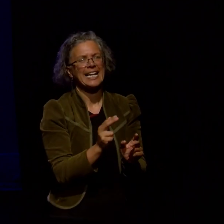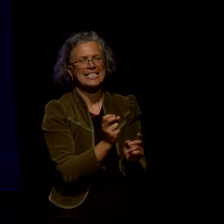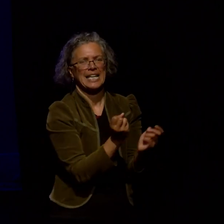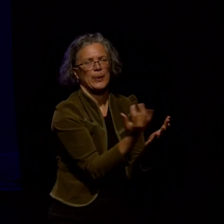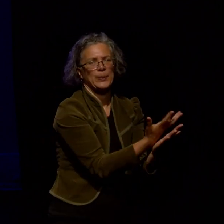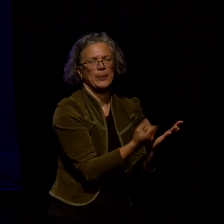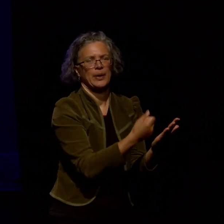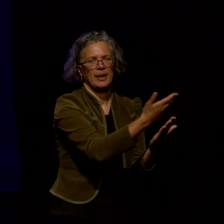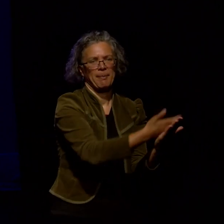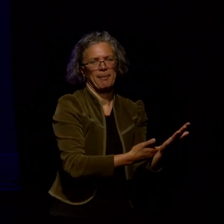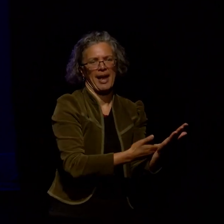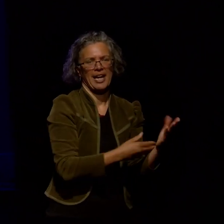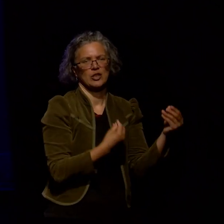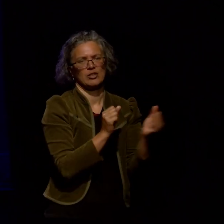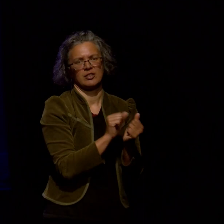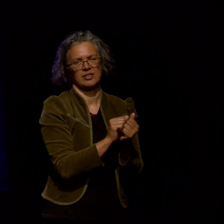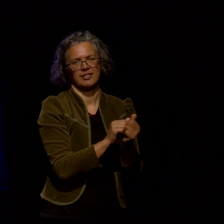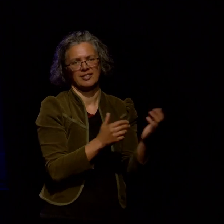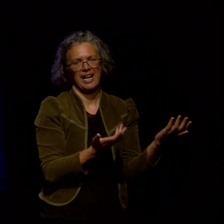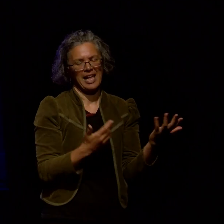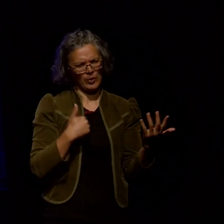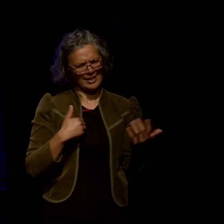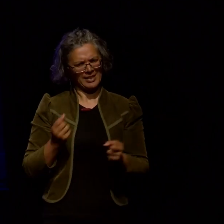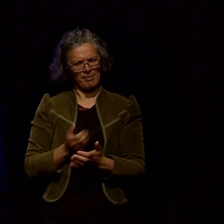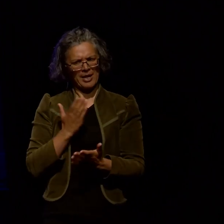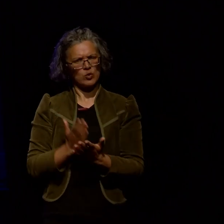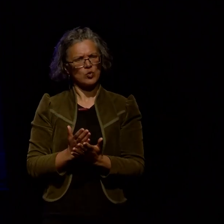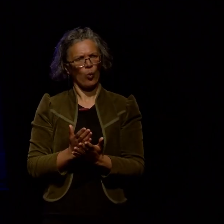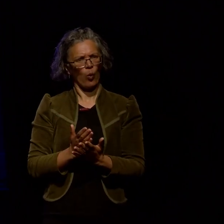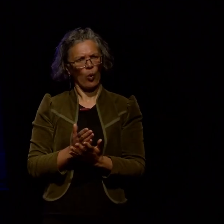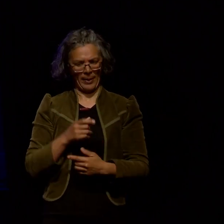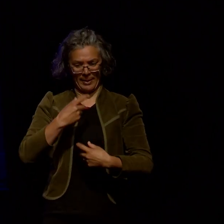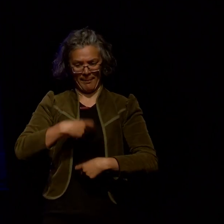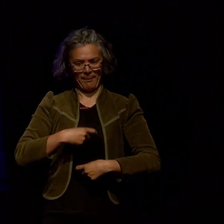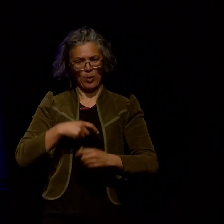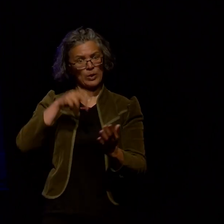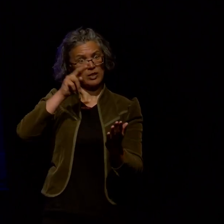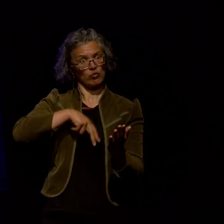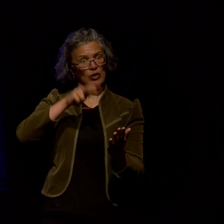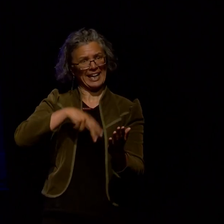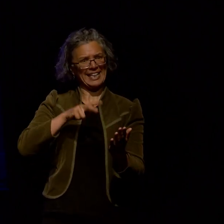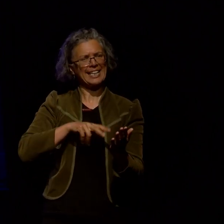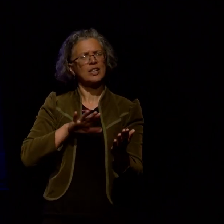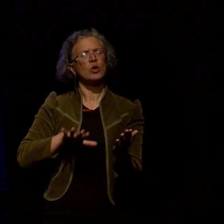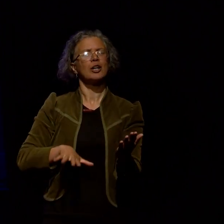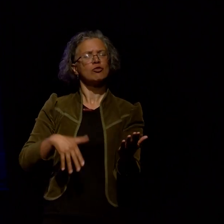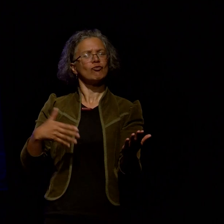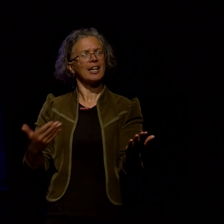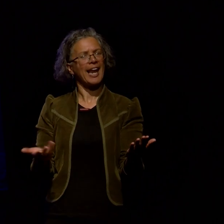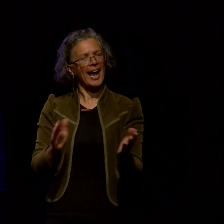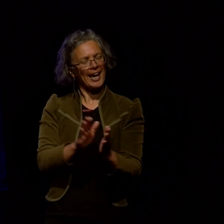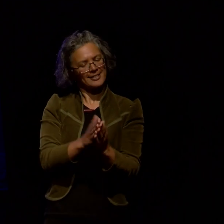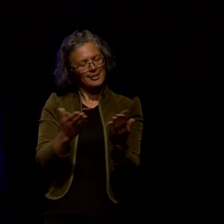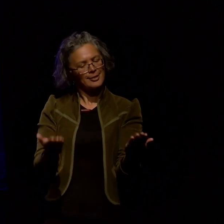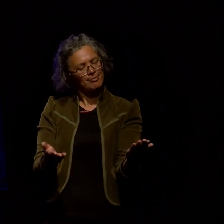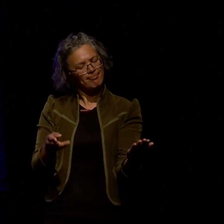not relaxing still challenging but without unnecessarily exhausting and stressing out your reader or viewer or visitor